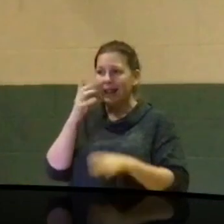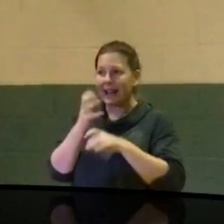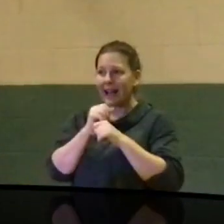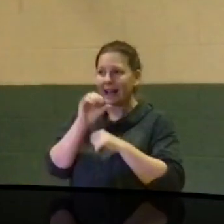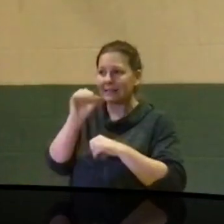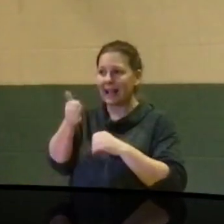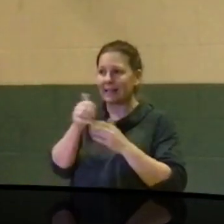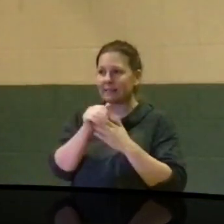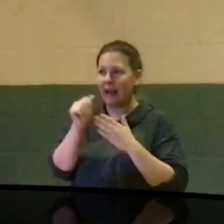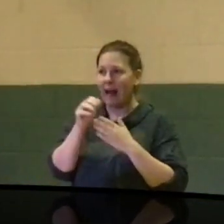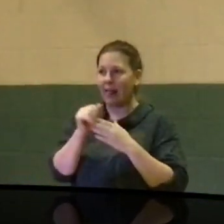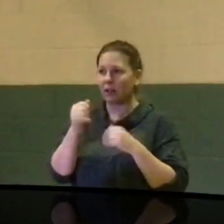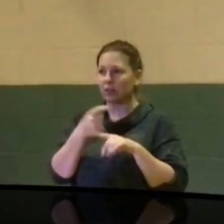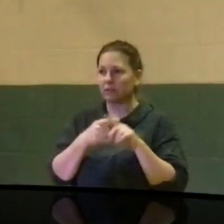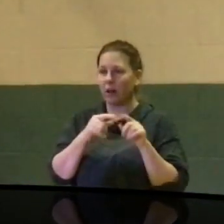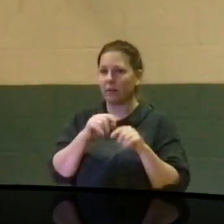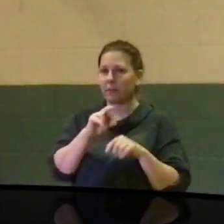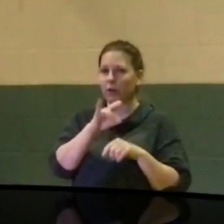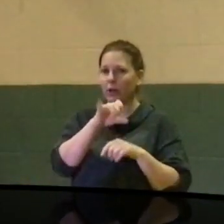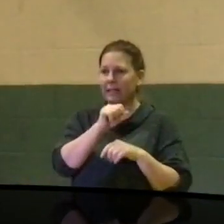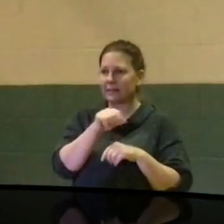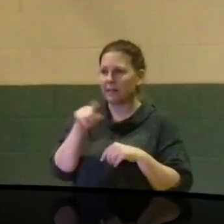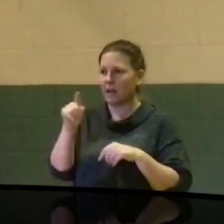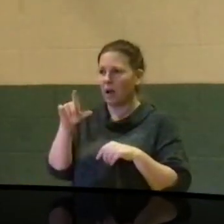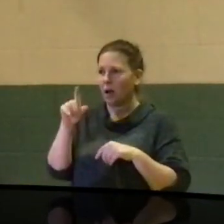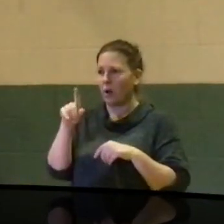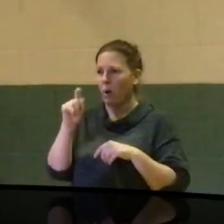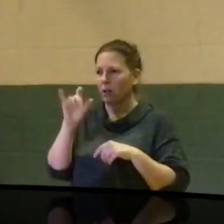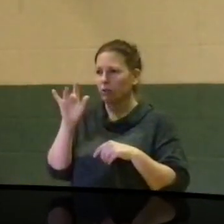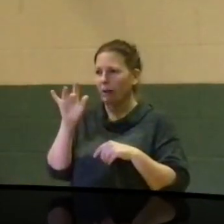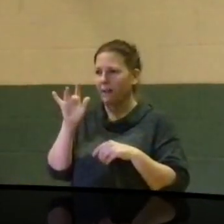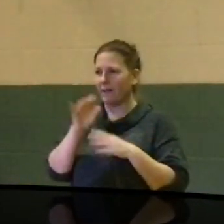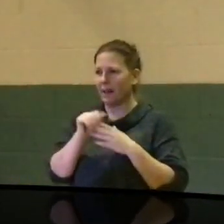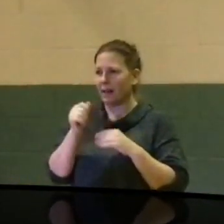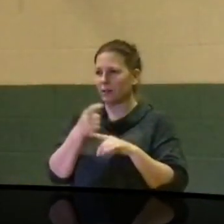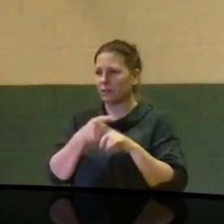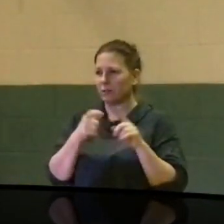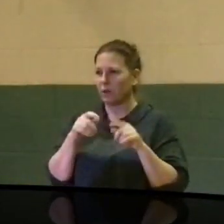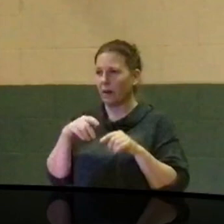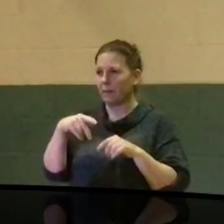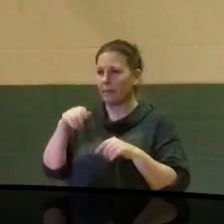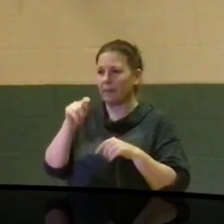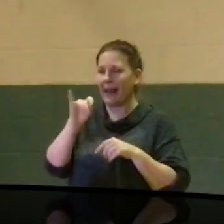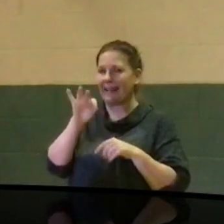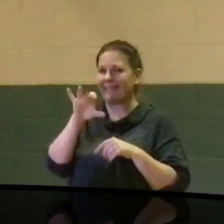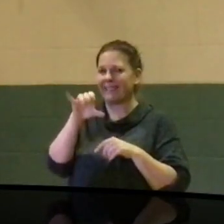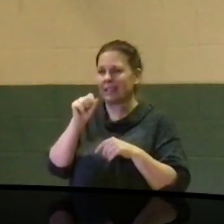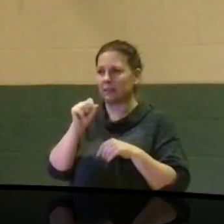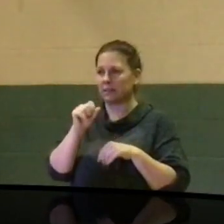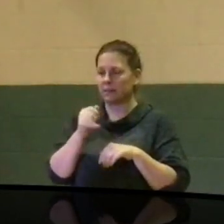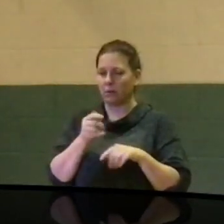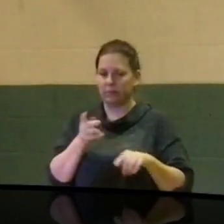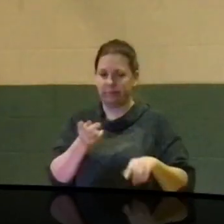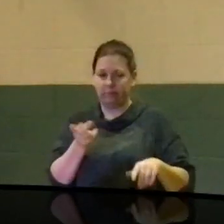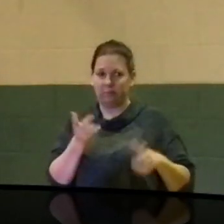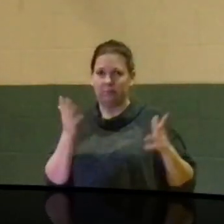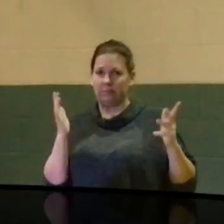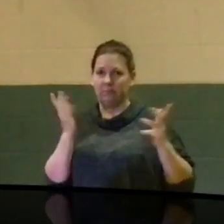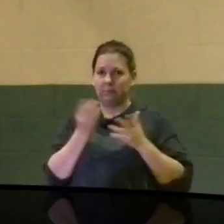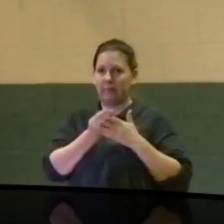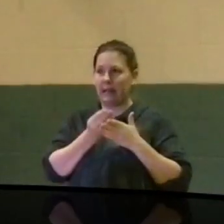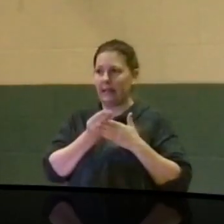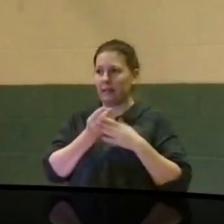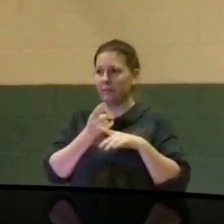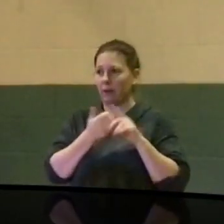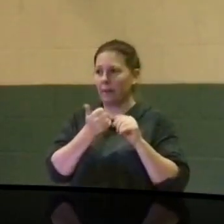$10 from Griggs. And I think I got like $125 or so from Kate Fields. But that's the only money that I've